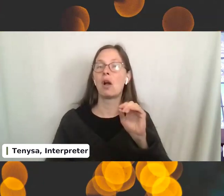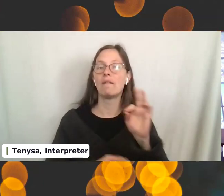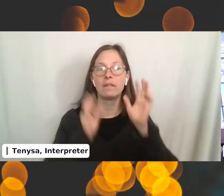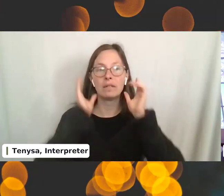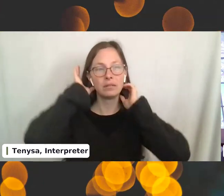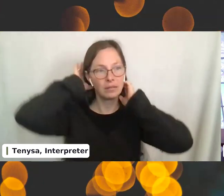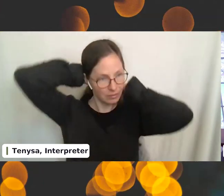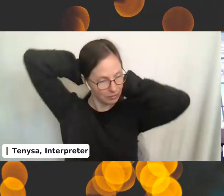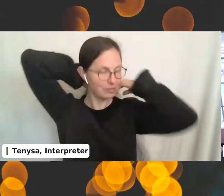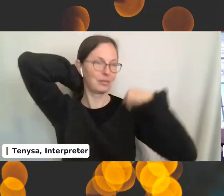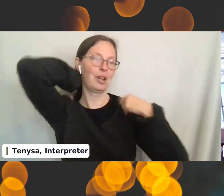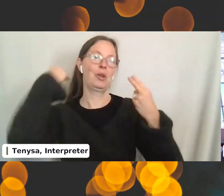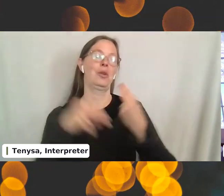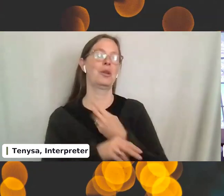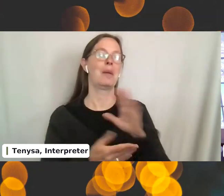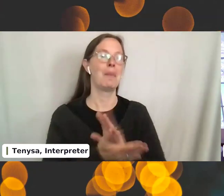paperclips that works.